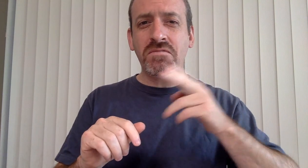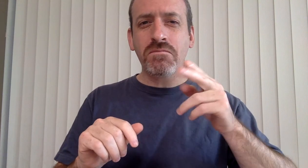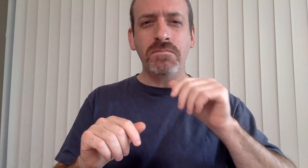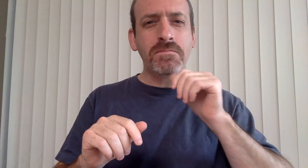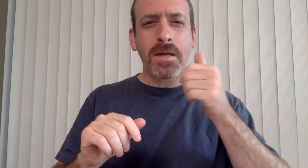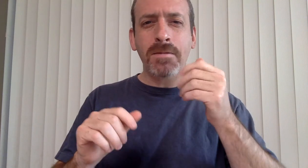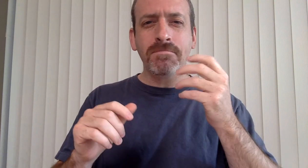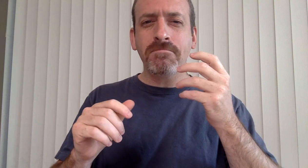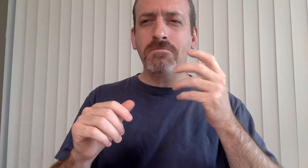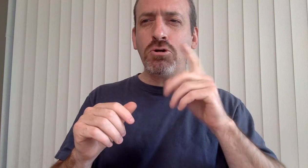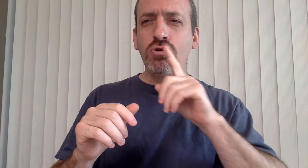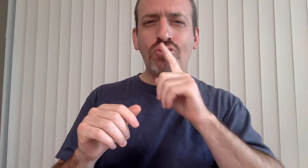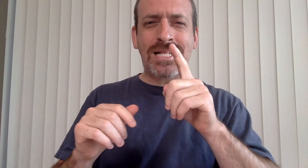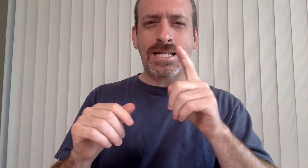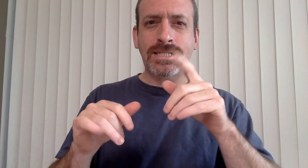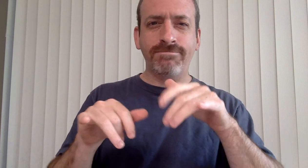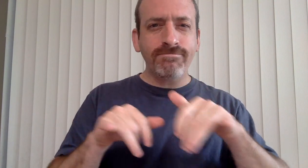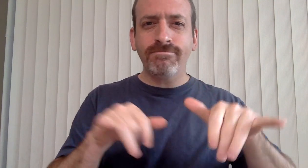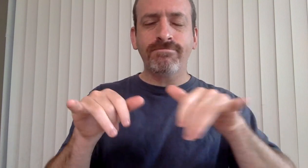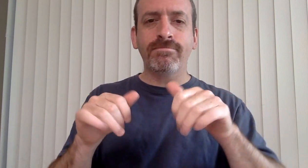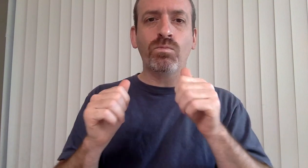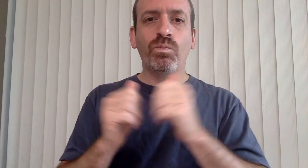This way. There's not a good way out.